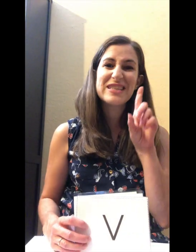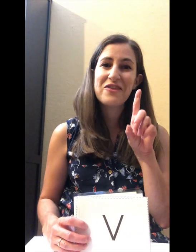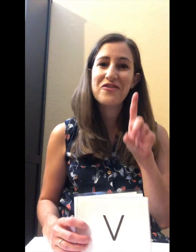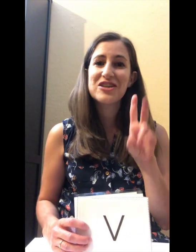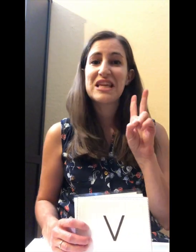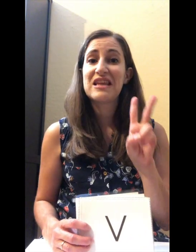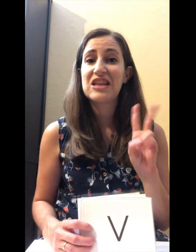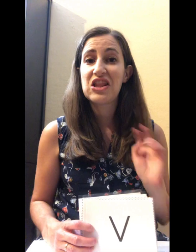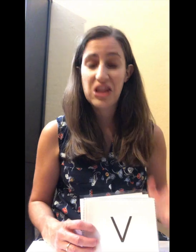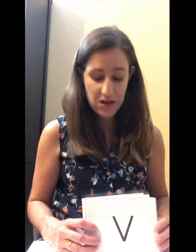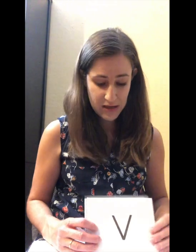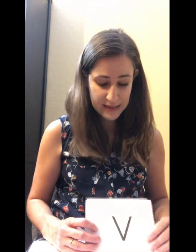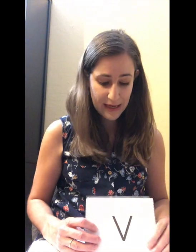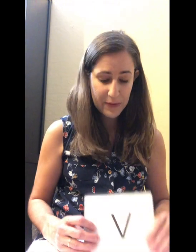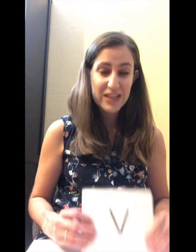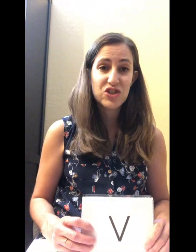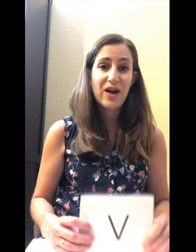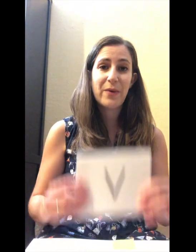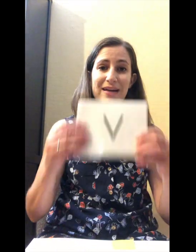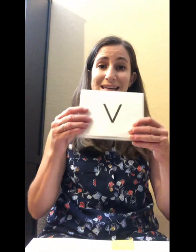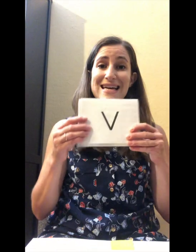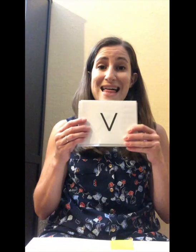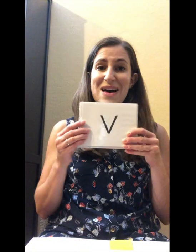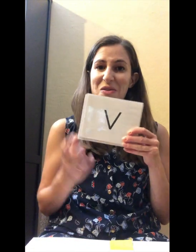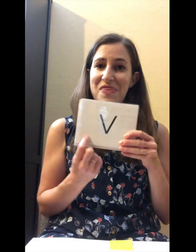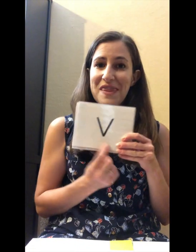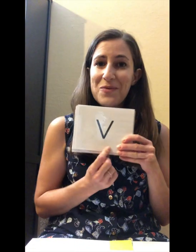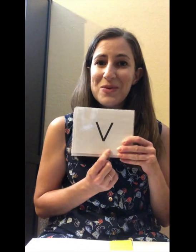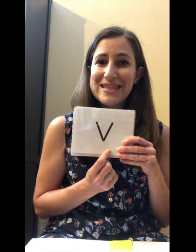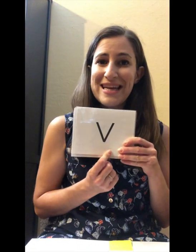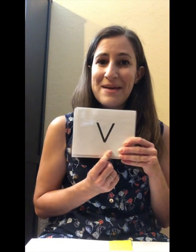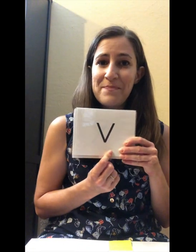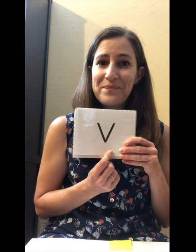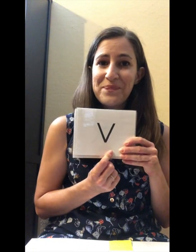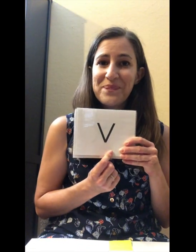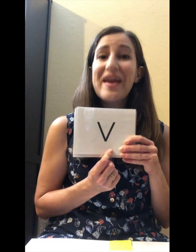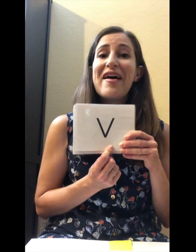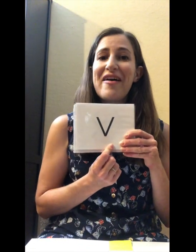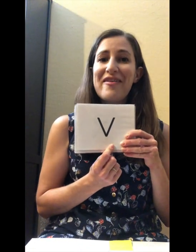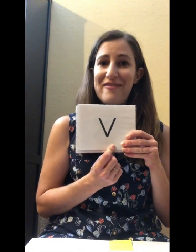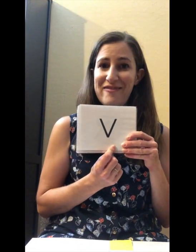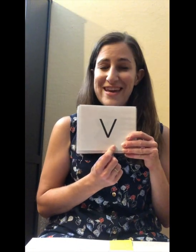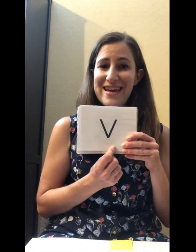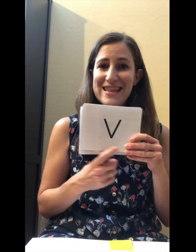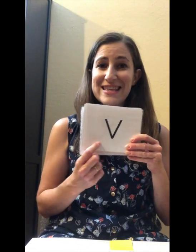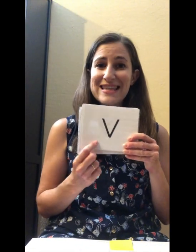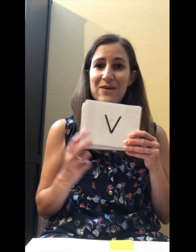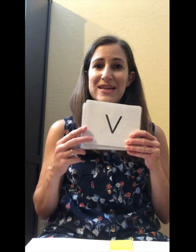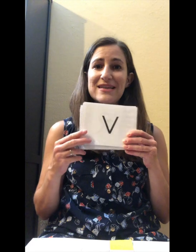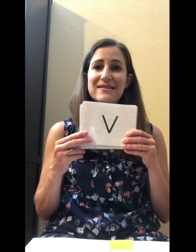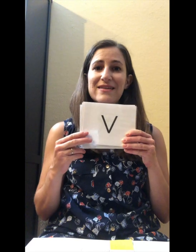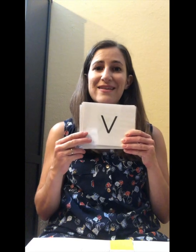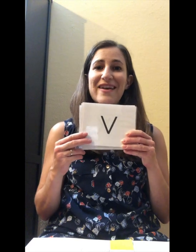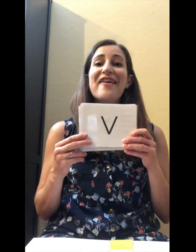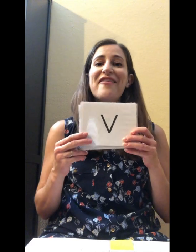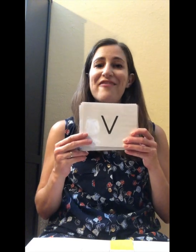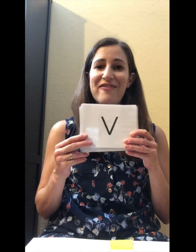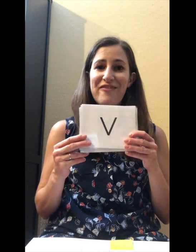sound first and then the long sound. Let's try one. What's the name? V. The sound is? V.